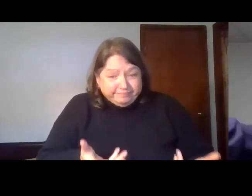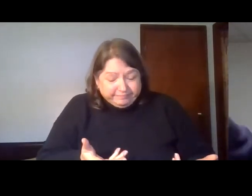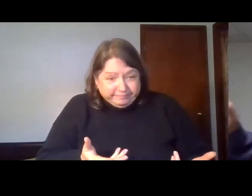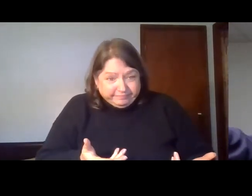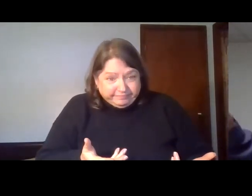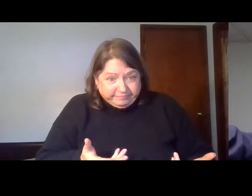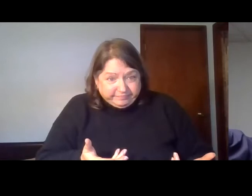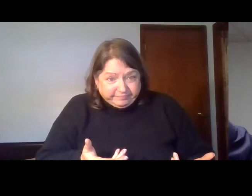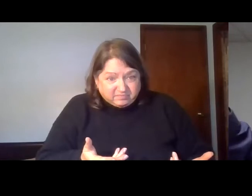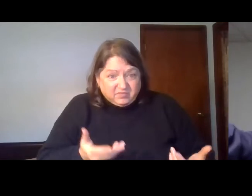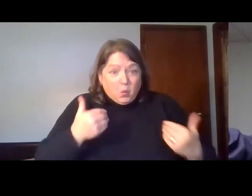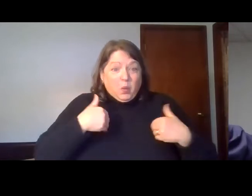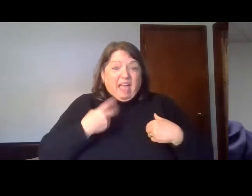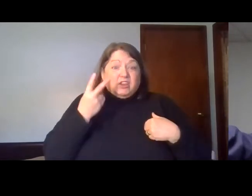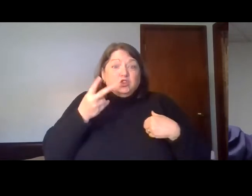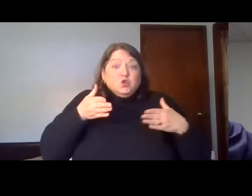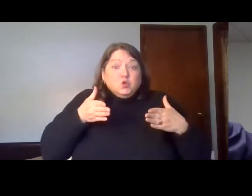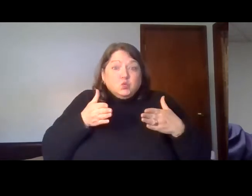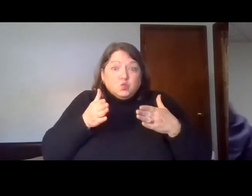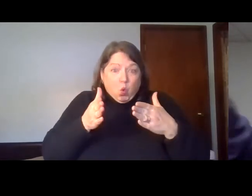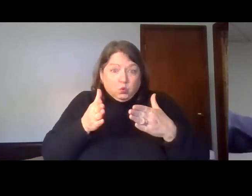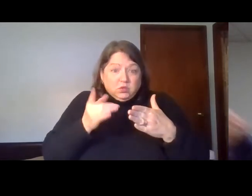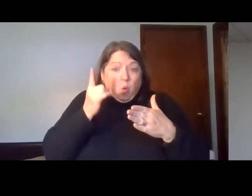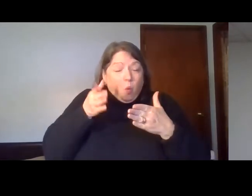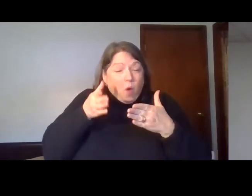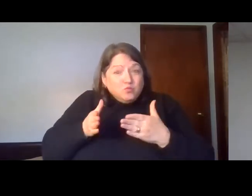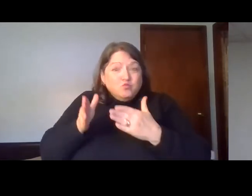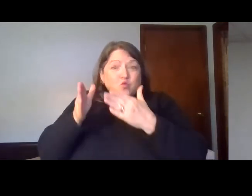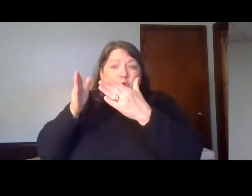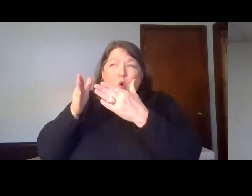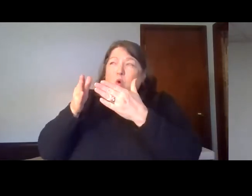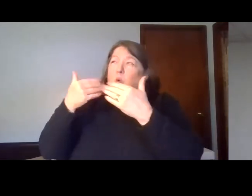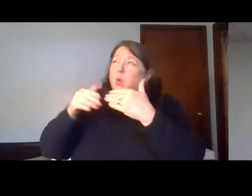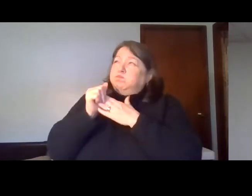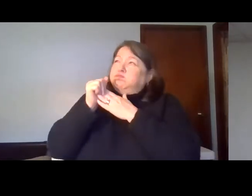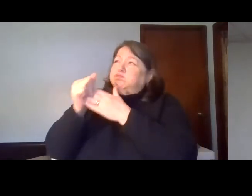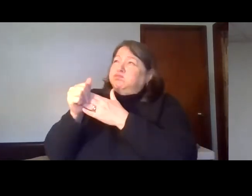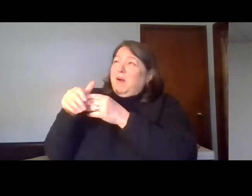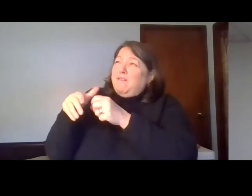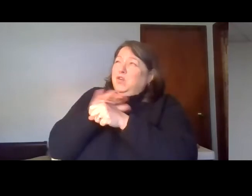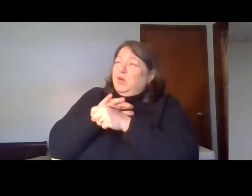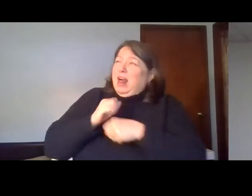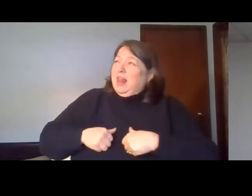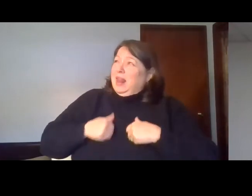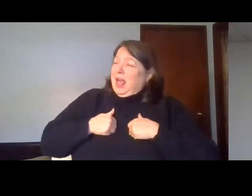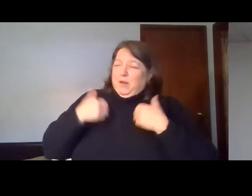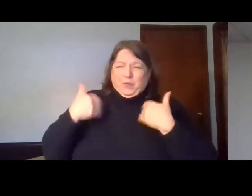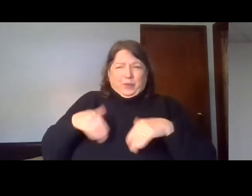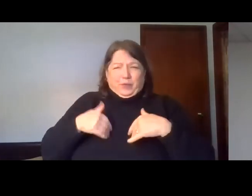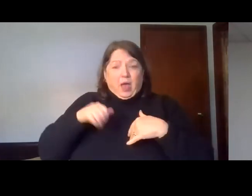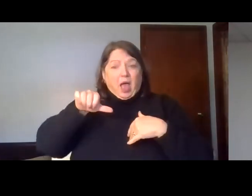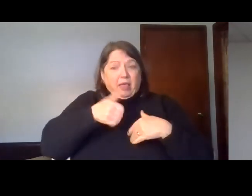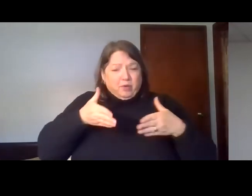There's a road that leads to life and purpose and meaning and fulfillment, and there's one that brings death and judgment and